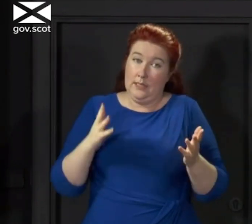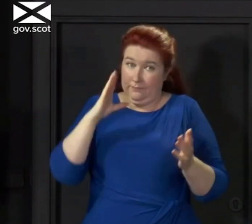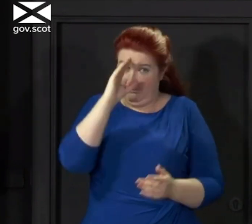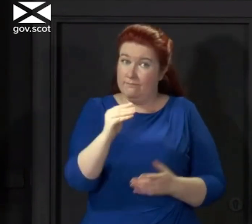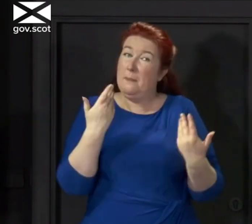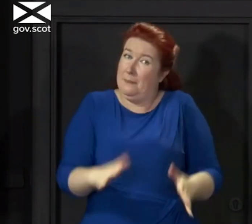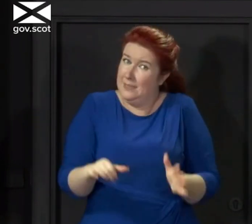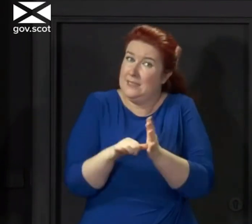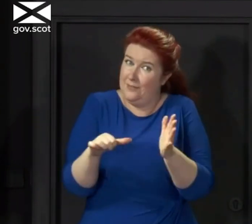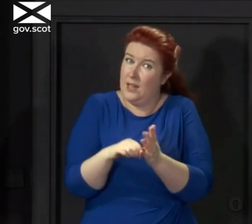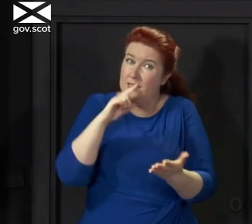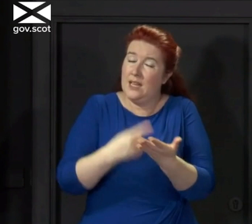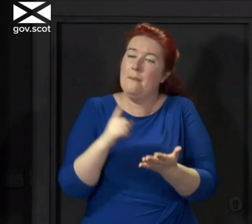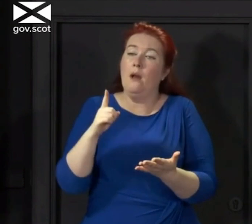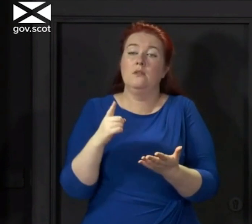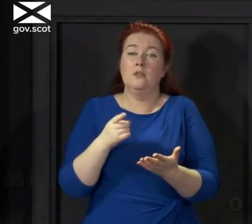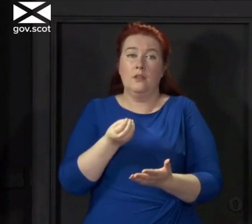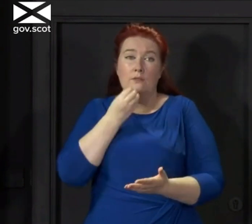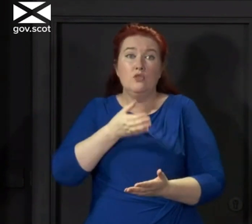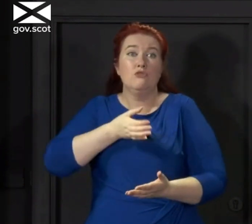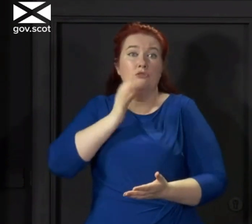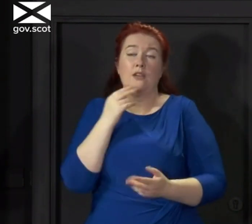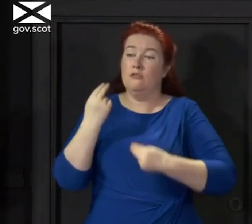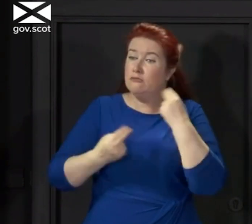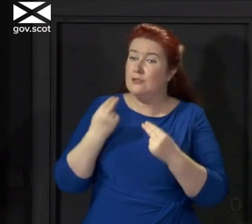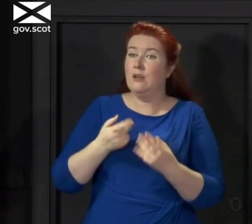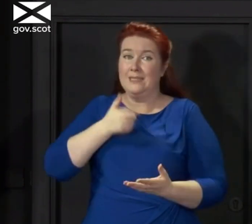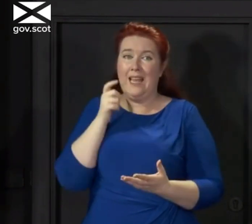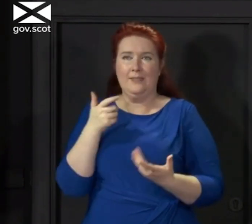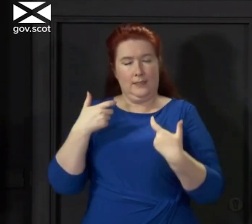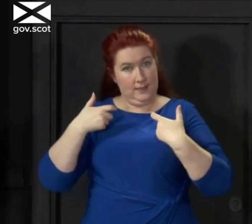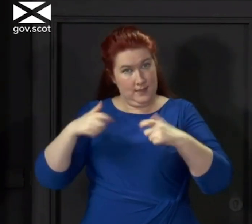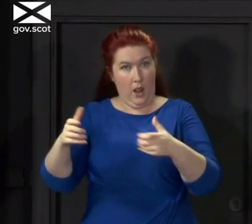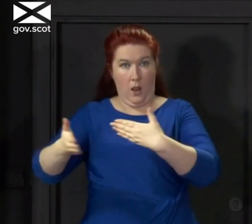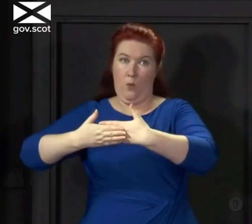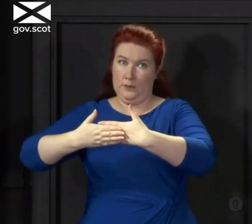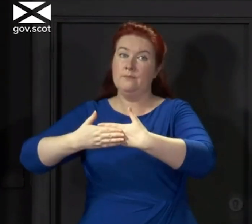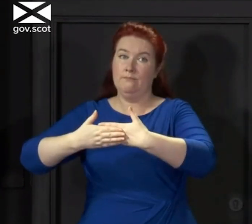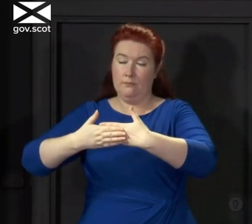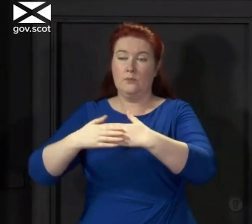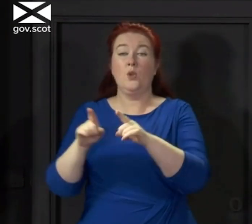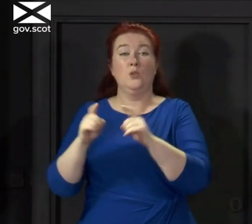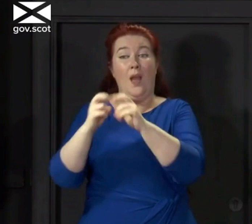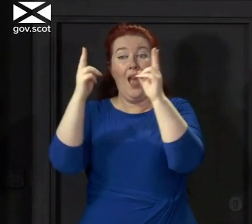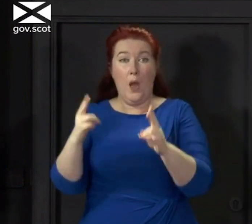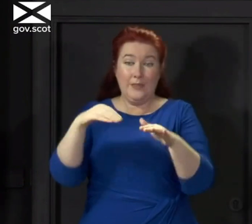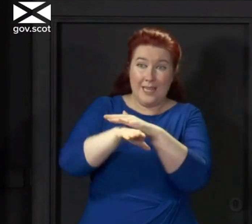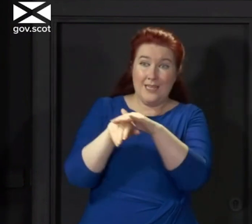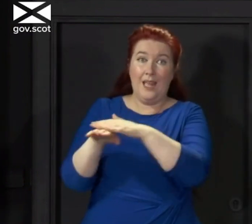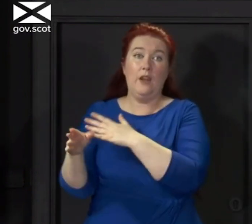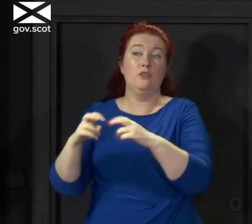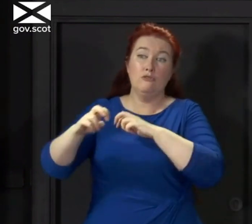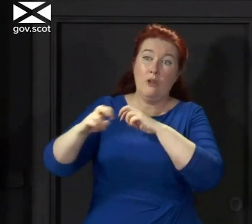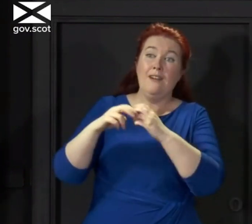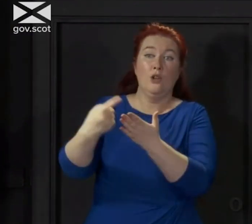decision this week, that hospitality businesses such as pubs, restaurants and cafes will remain closed and the restrictions on household gatherings and travel will remain in